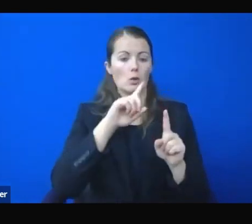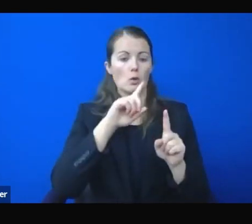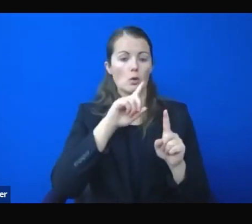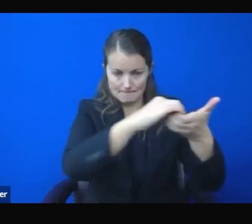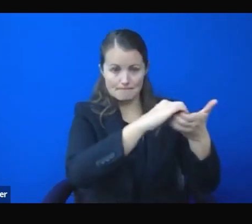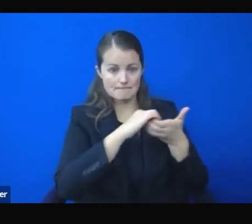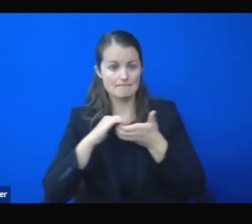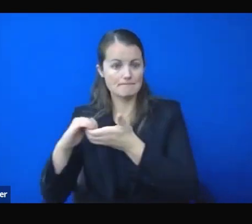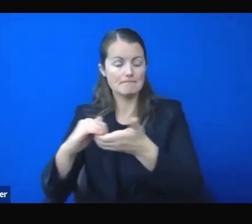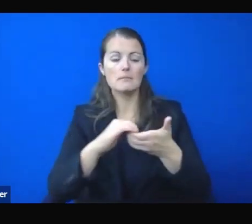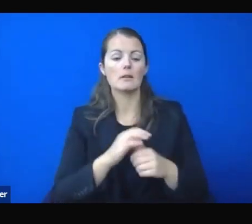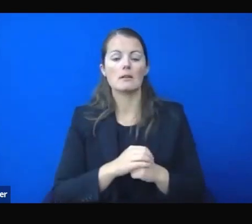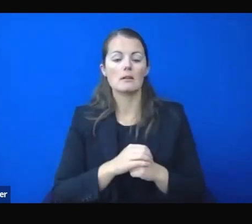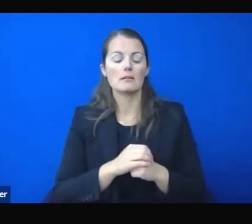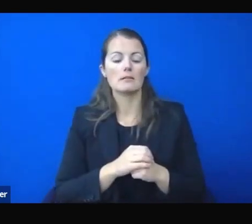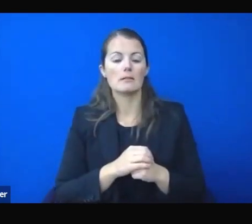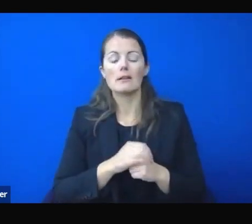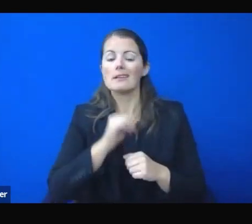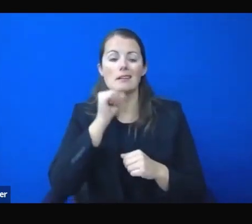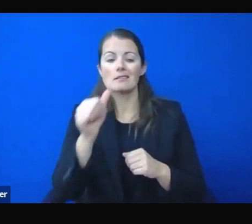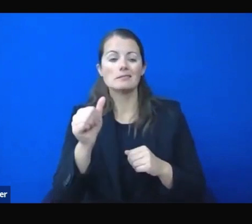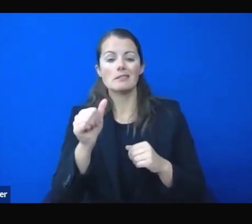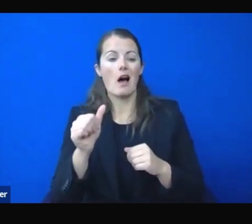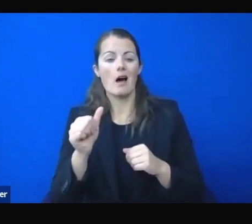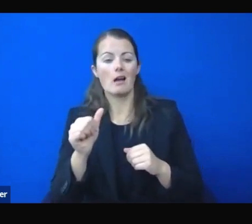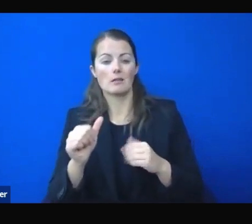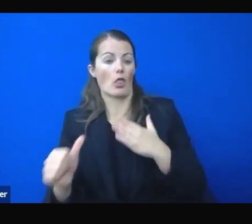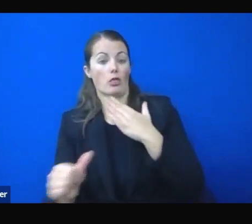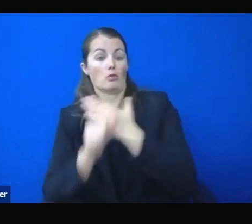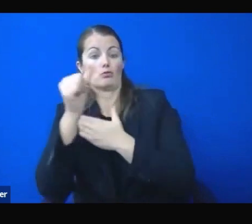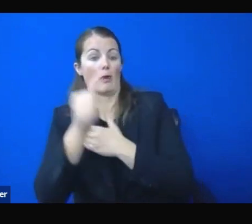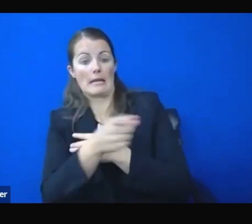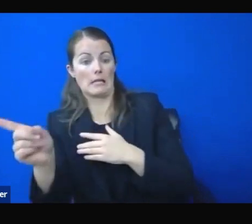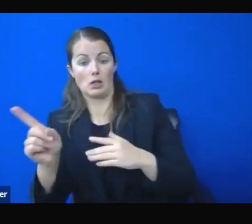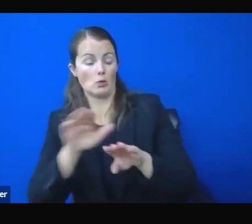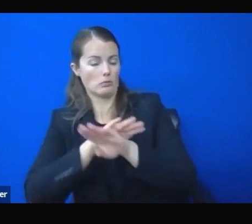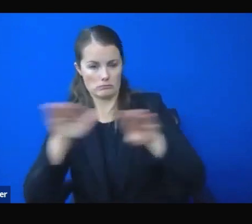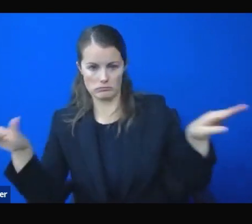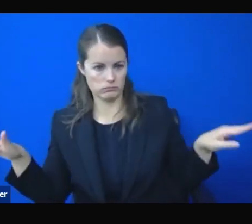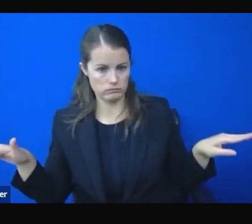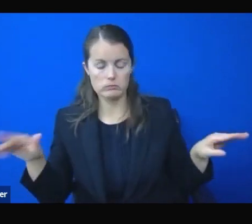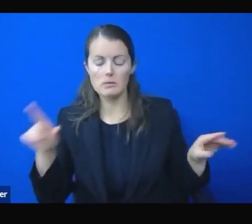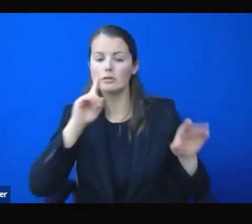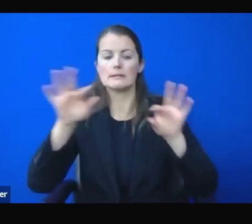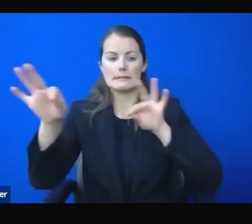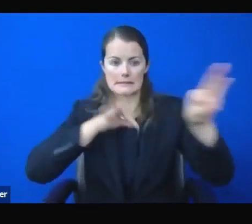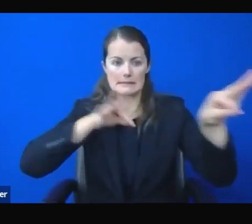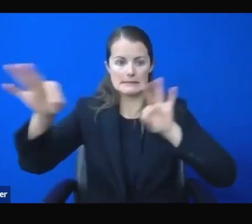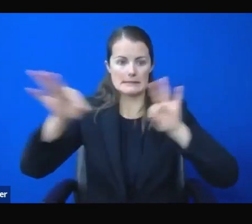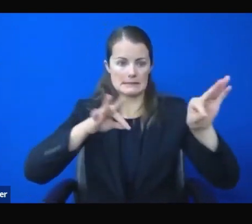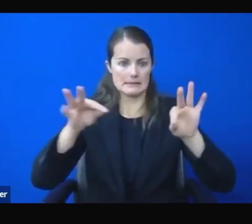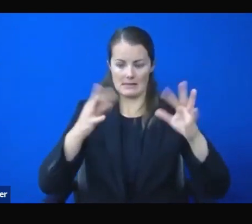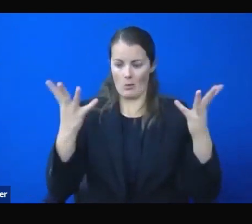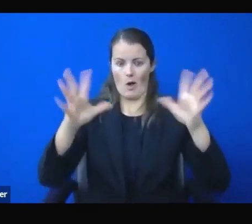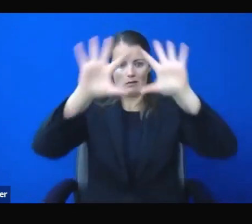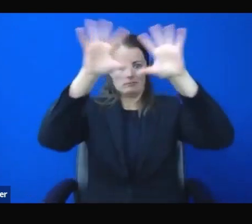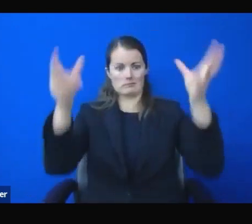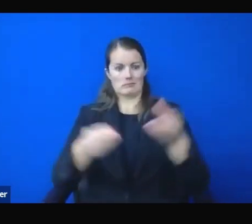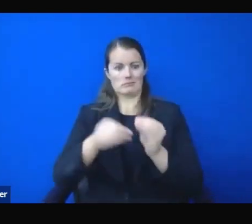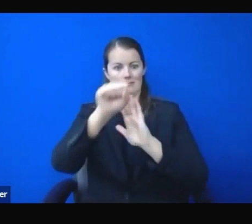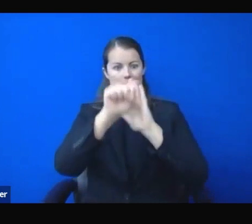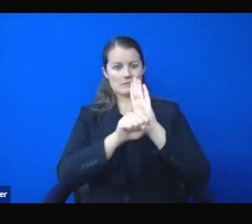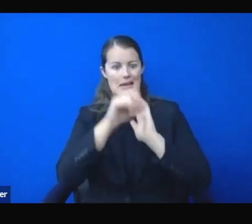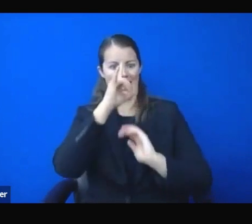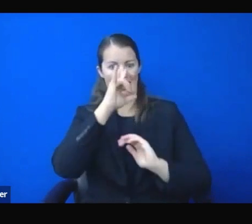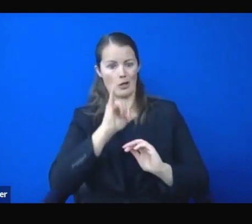the precarious position we're in at this time. If we cannot work together to bring these numbers under control over the next month, I will